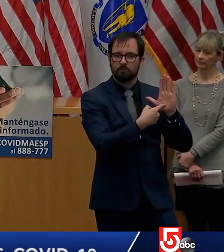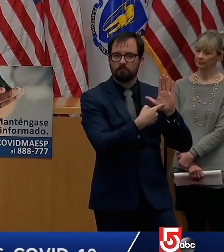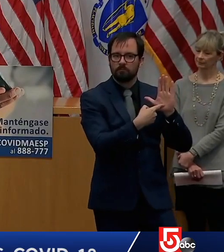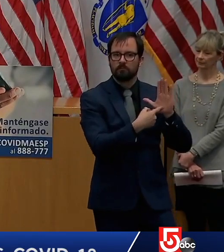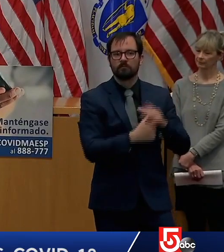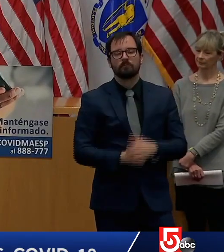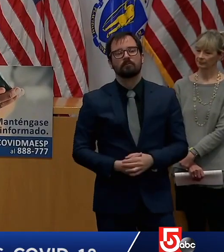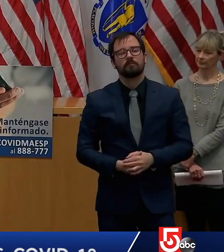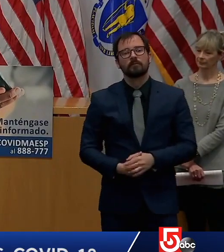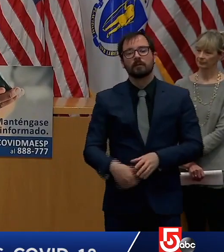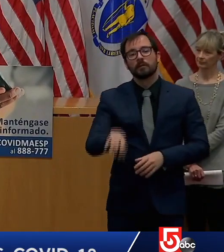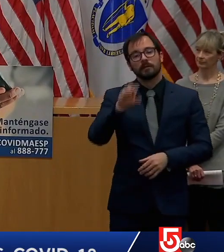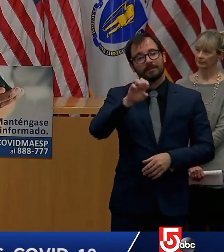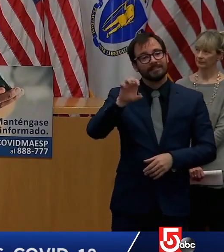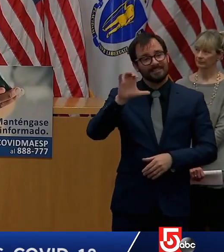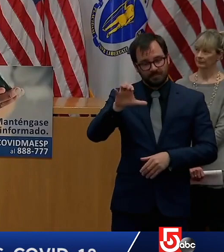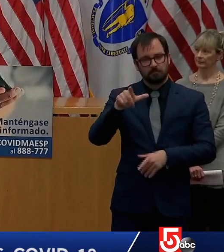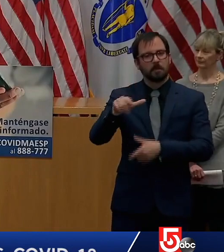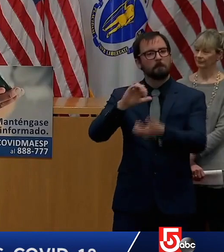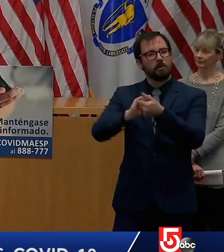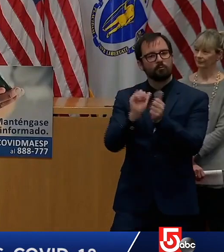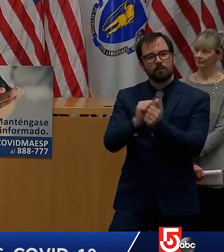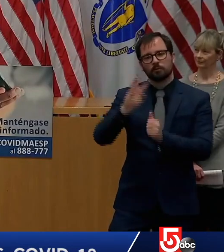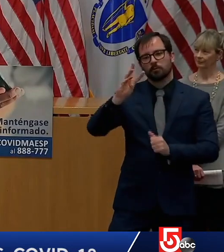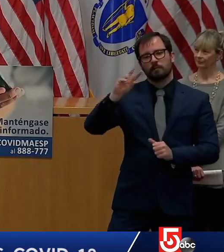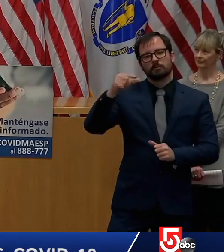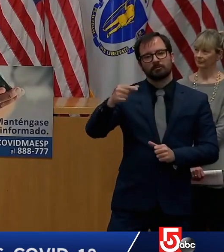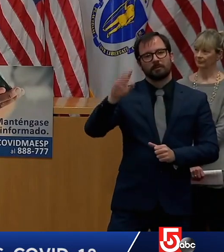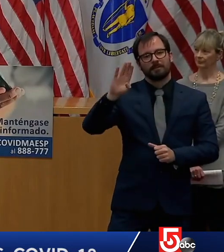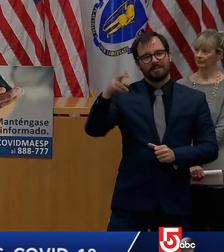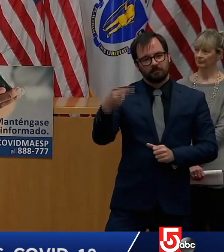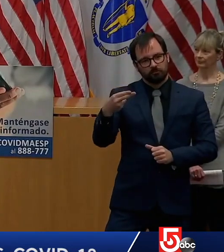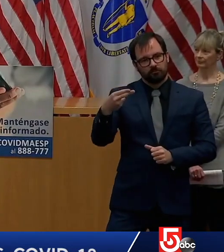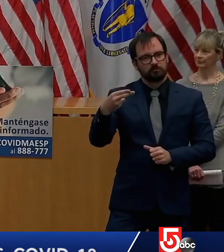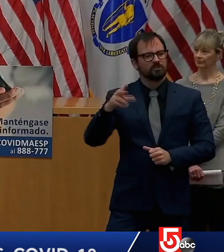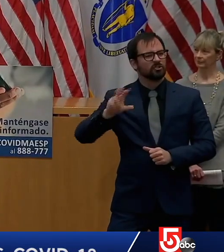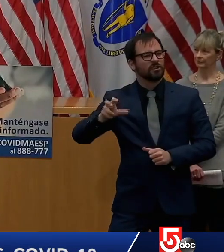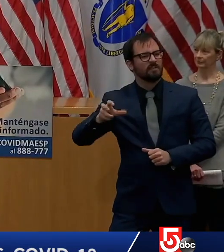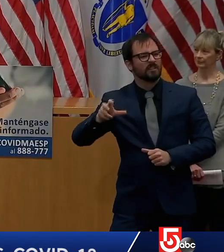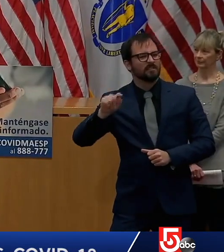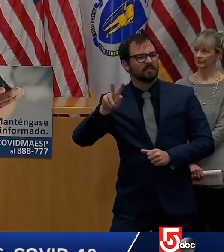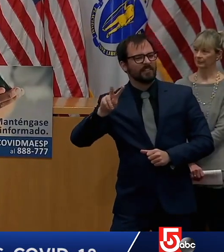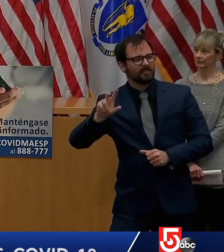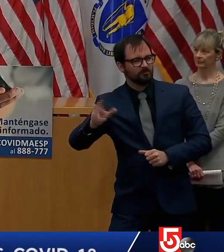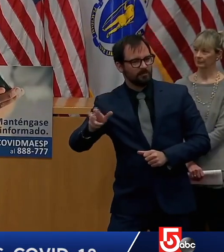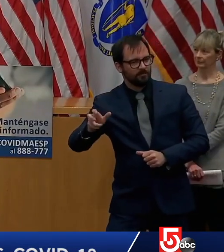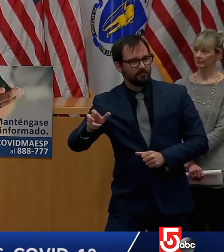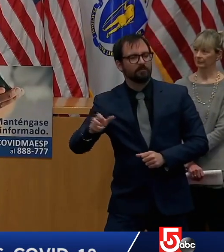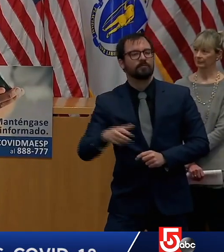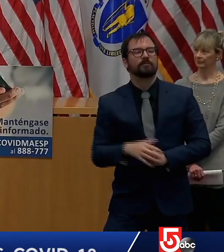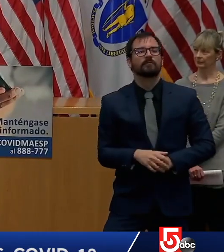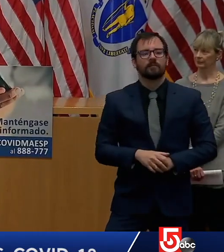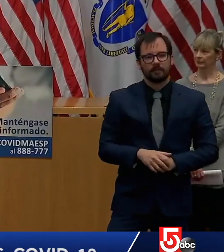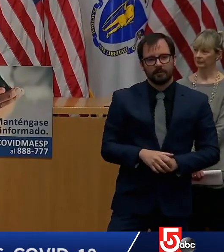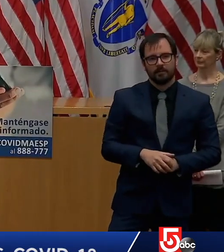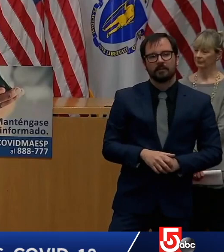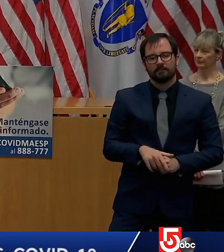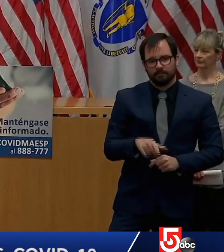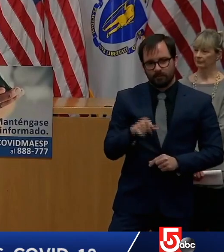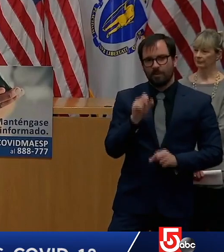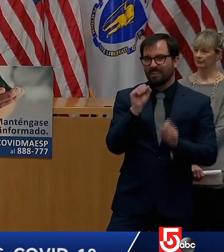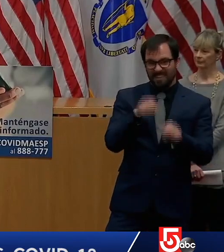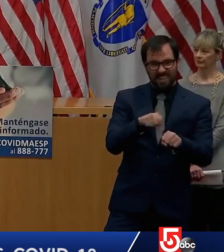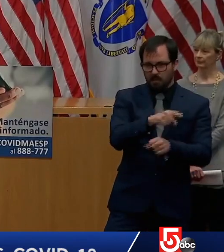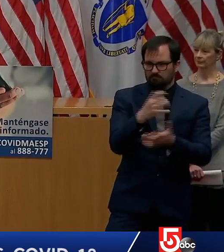i want to thank the team at the department of early education and especially all those early educators and child care